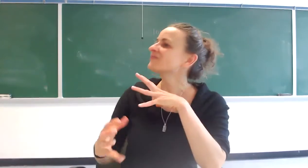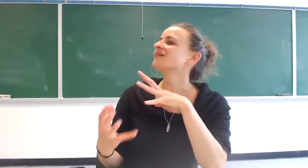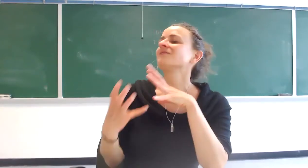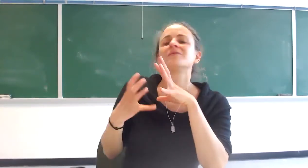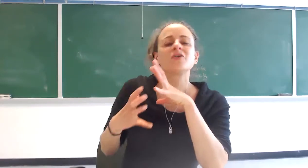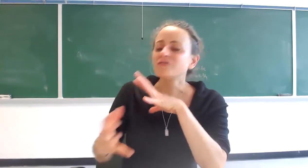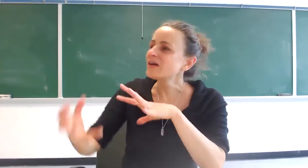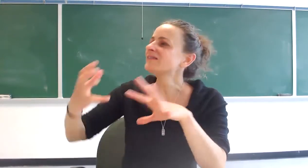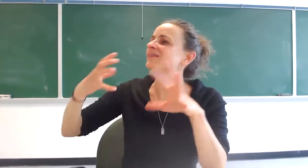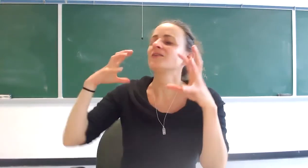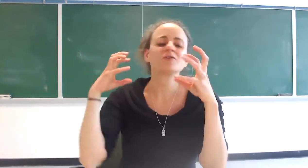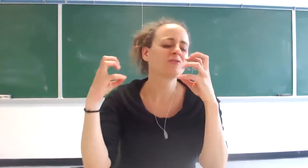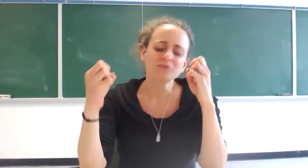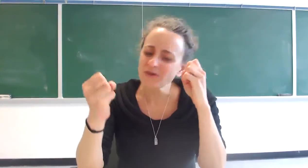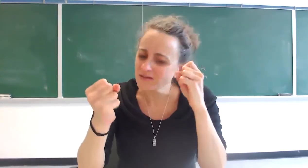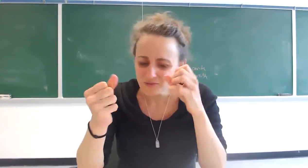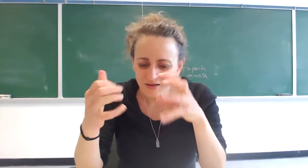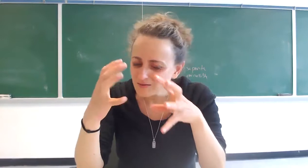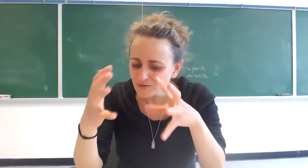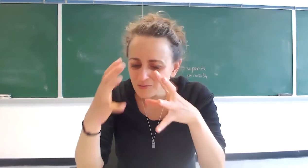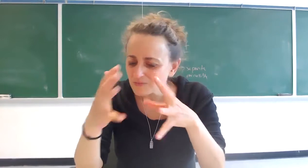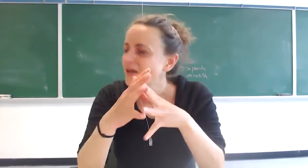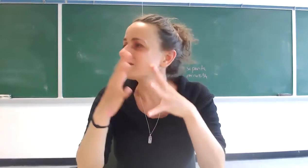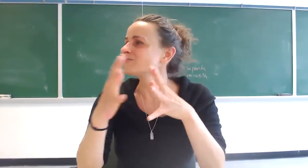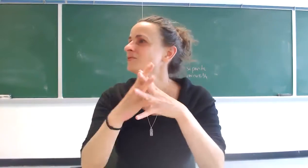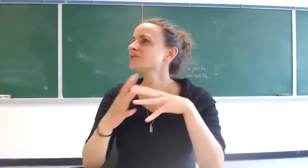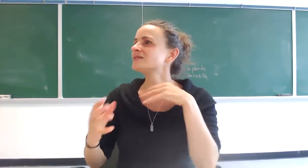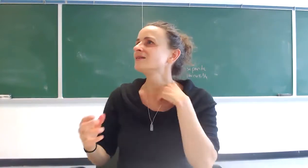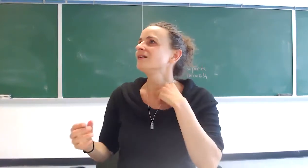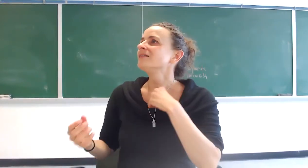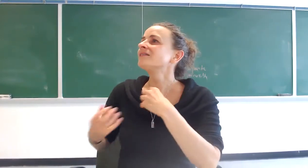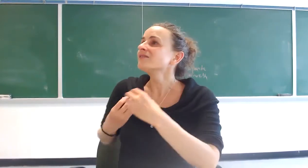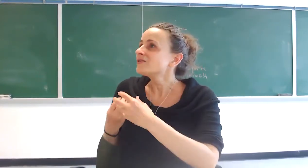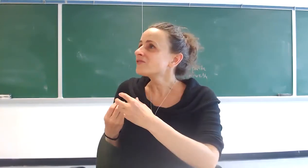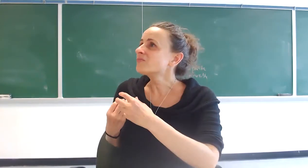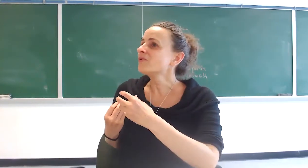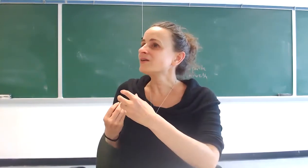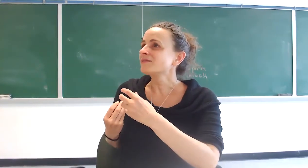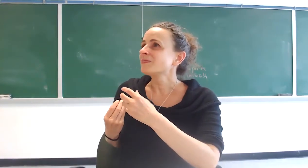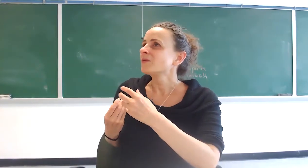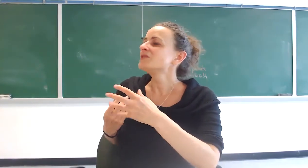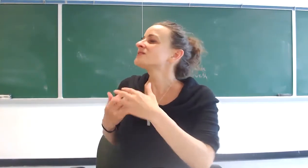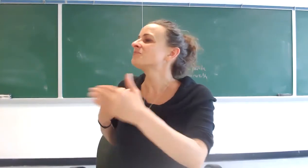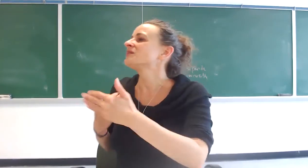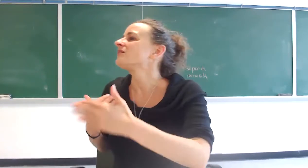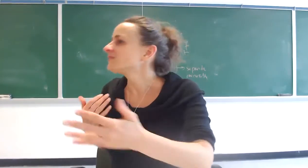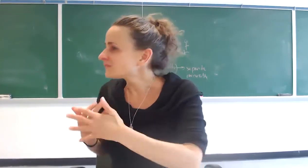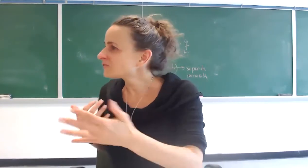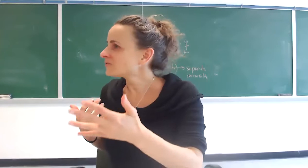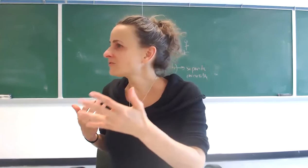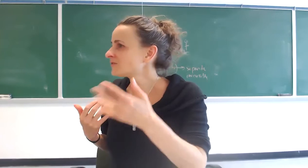they confess and they're you know trying to get you know asking for mercy still there is a point which is beyond the torturer